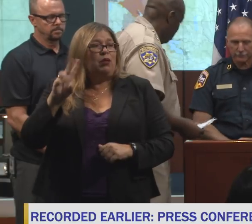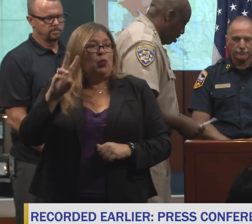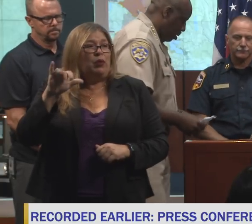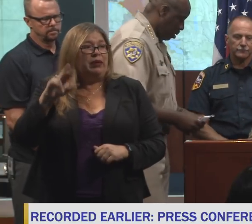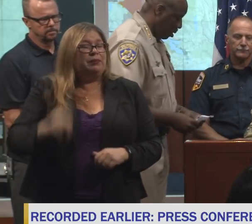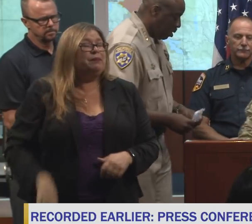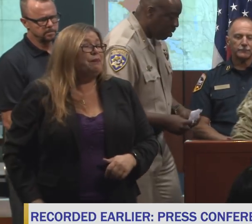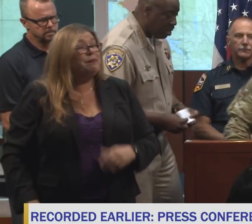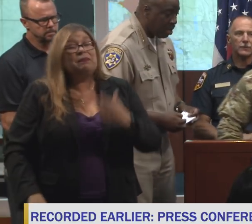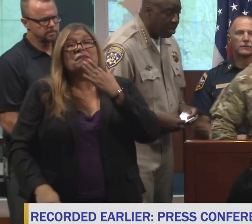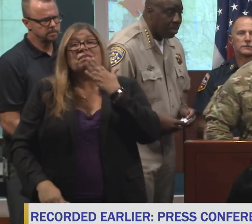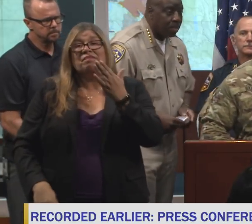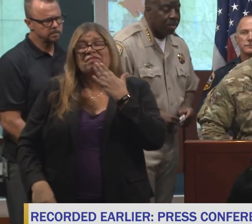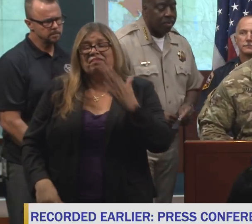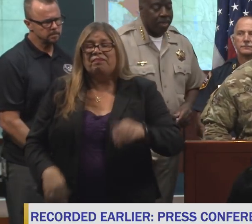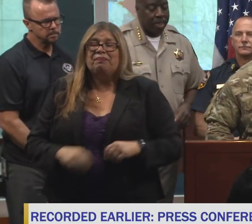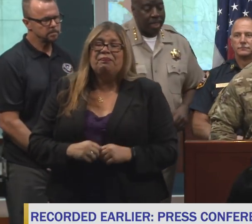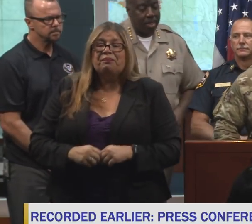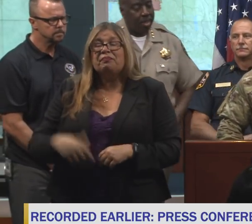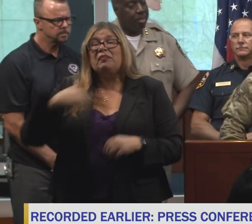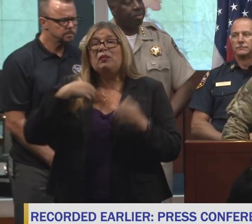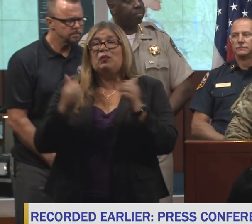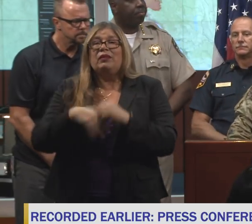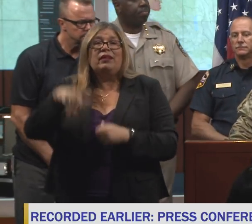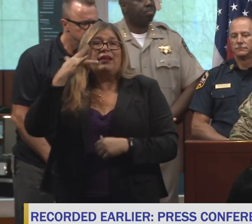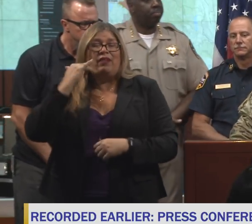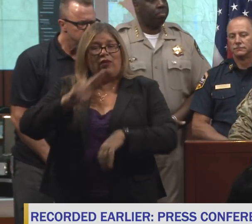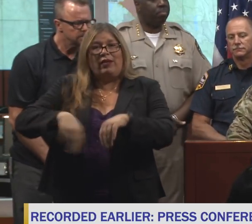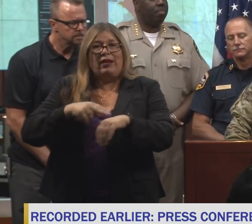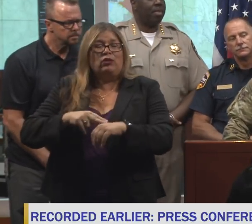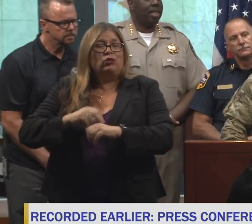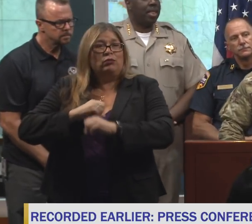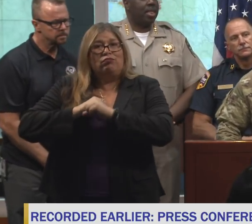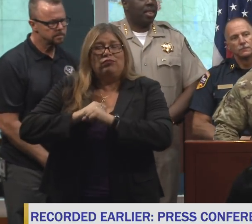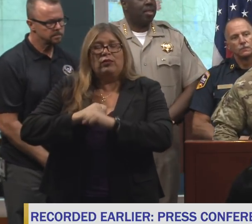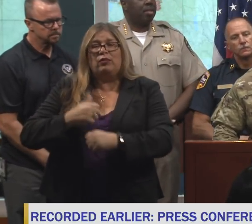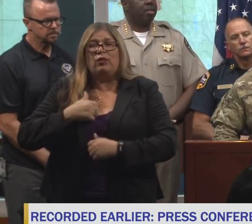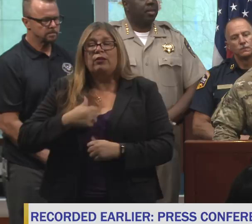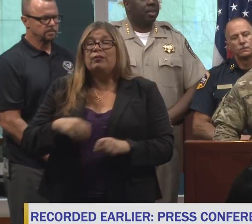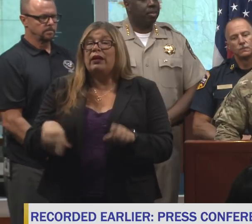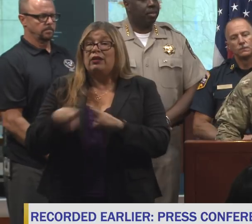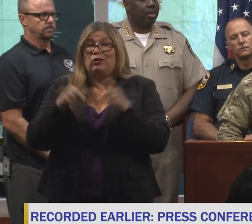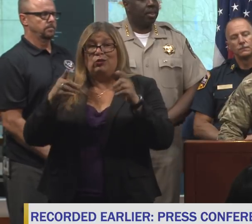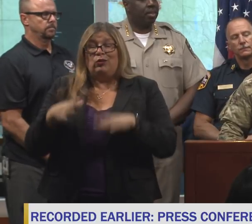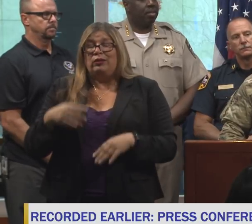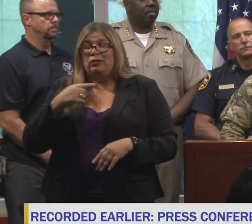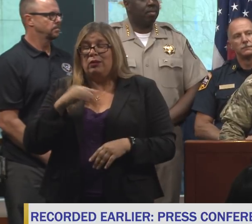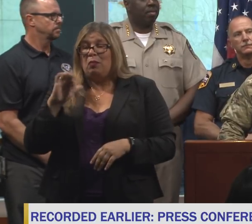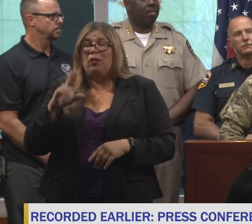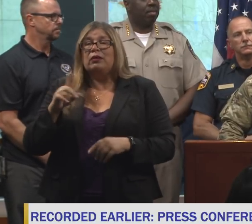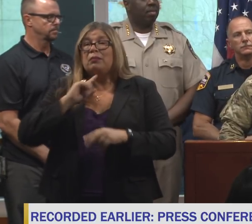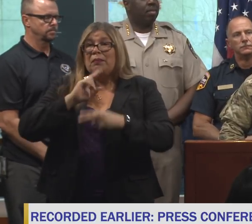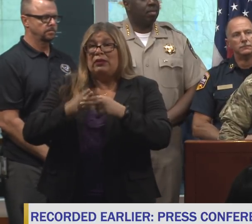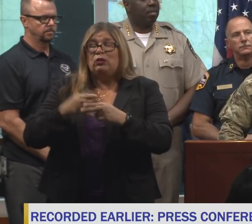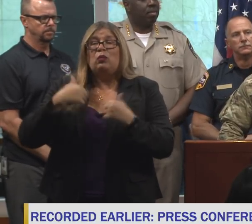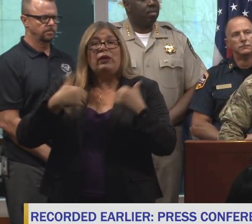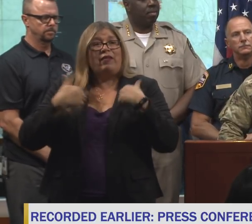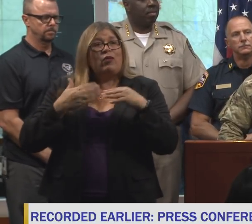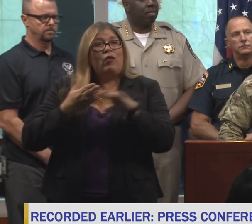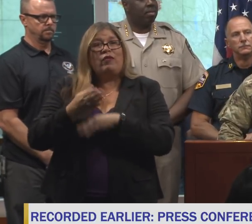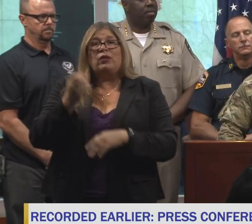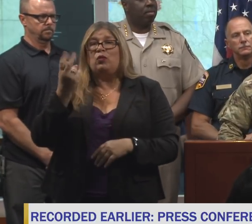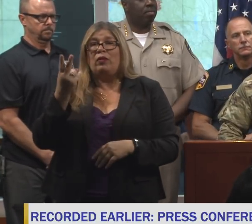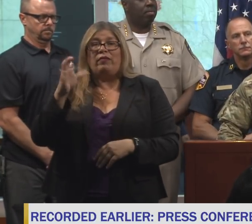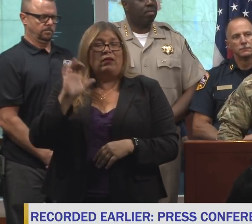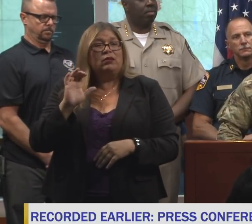Thanks, Commissioner. I'm Major General Dave Baldwin at the California National Guard. As Director Gilarducci mentioned, we have over 1,200 personnel